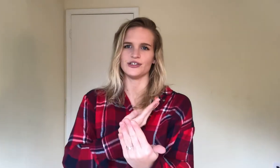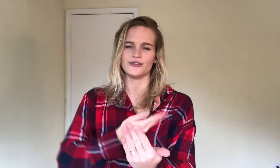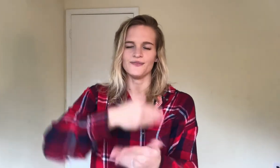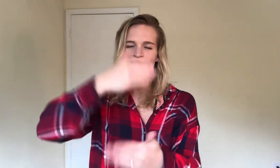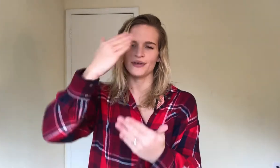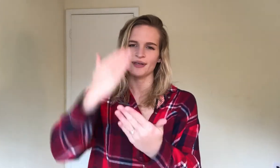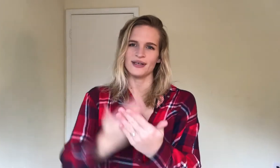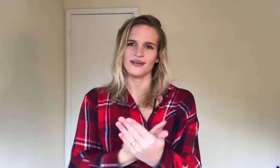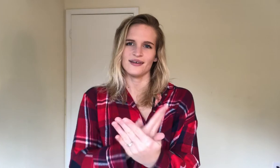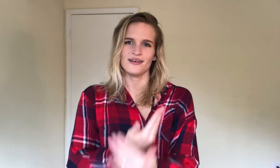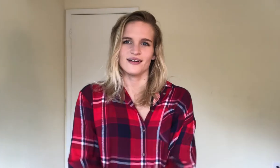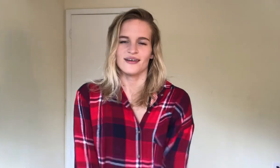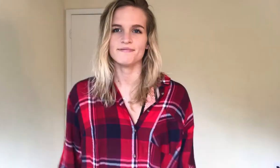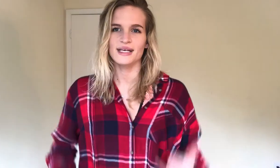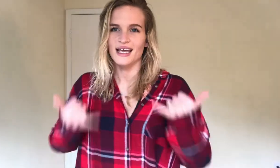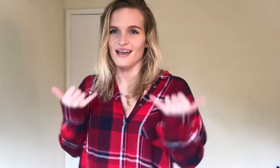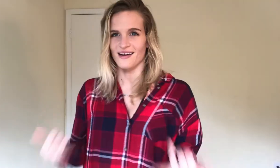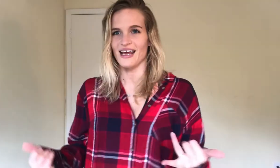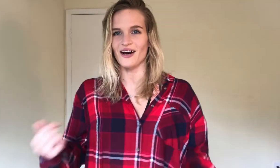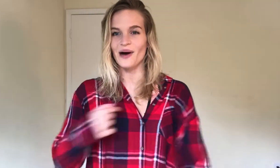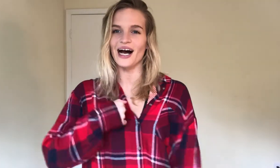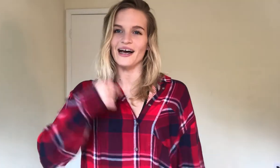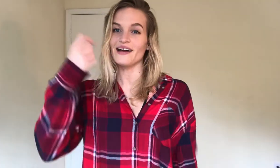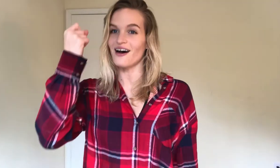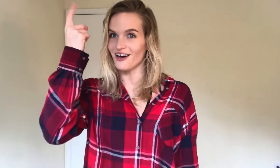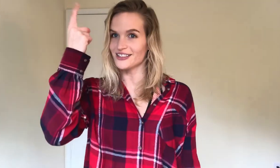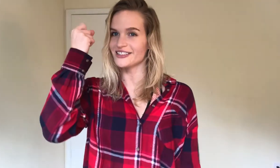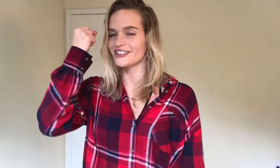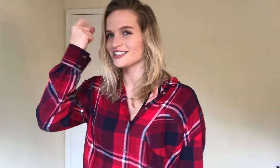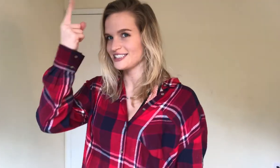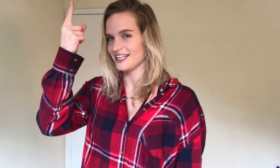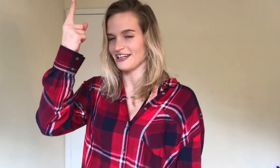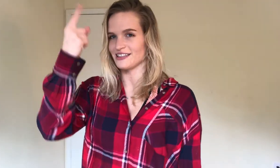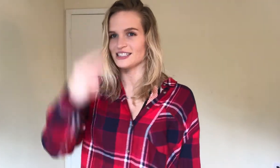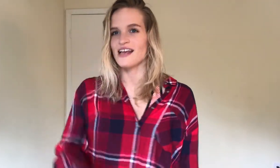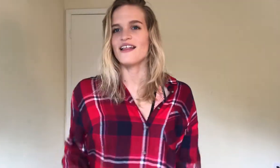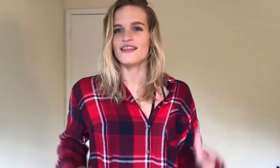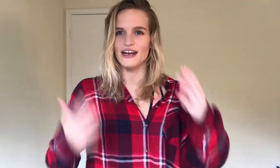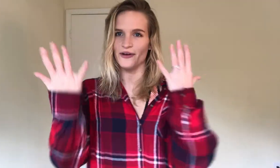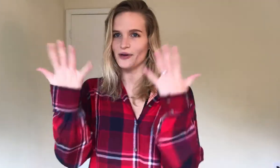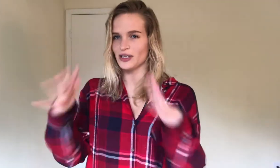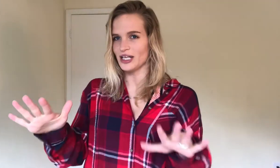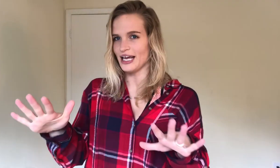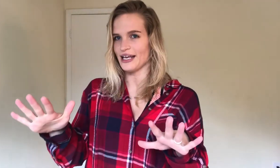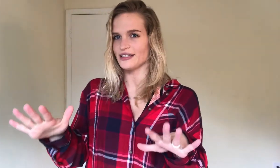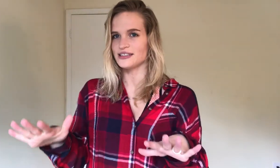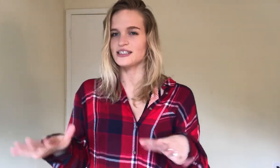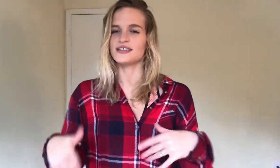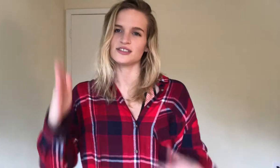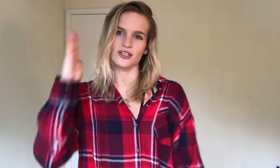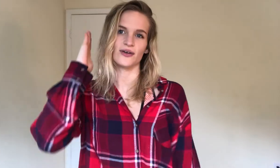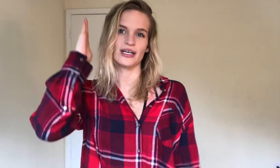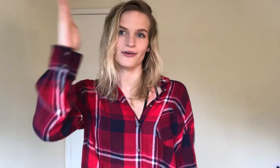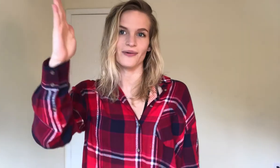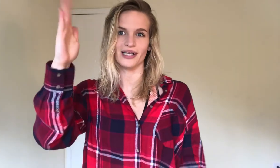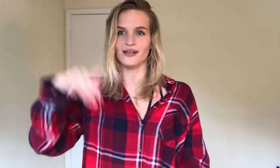you. And now, I understand, that it will end, so it will